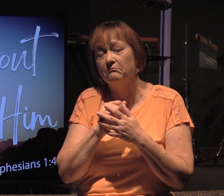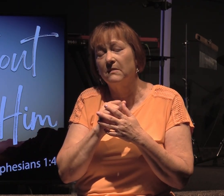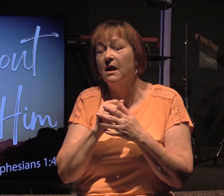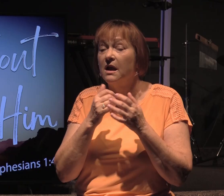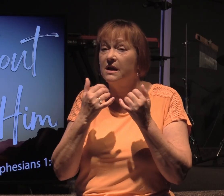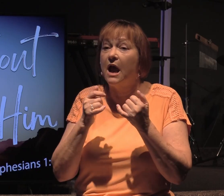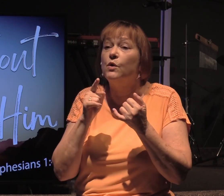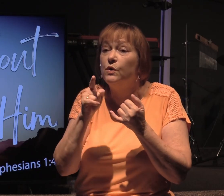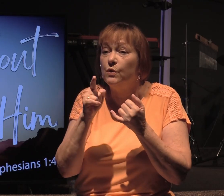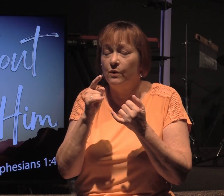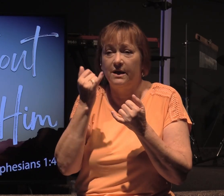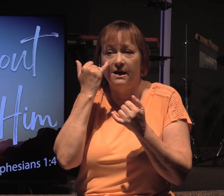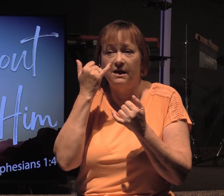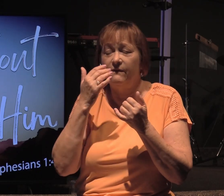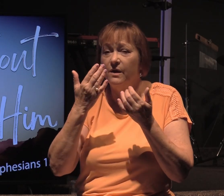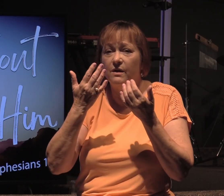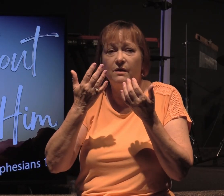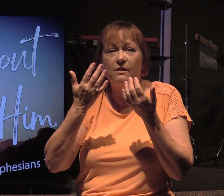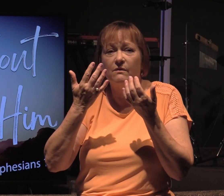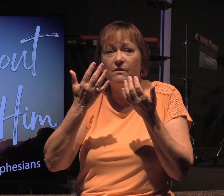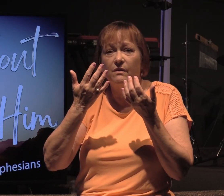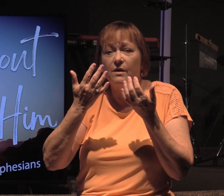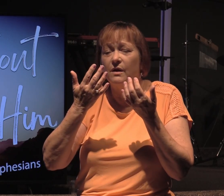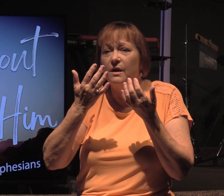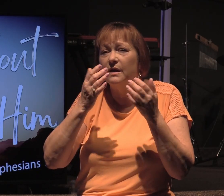and now you if you haven't already done so